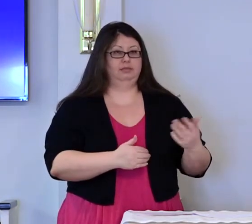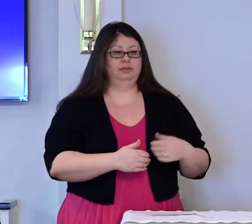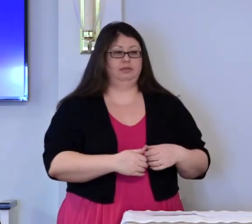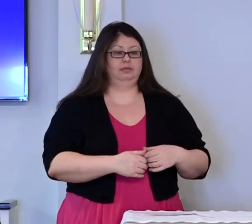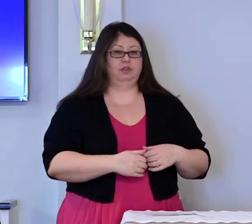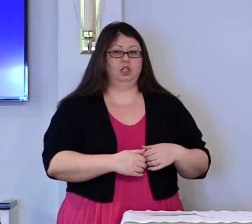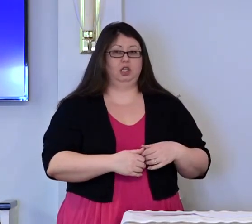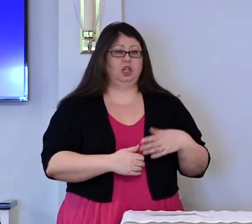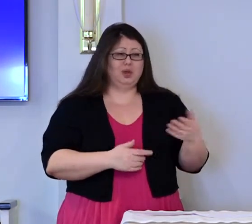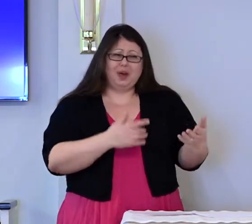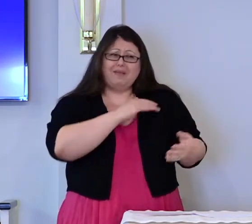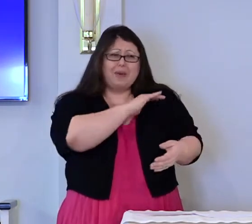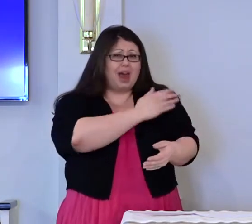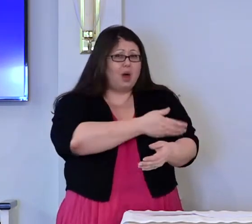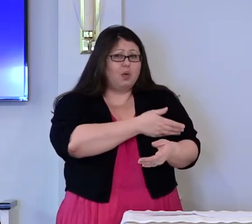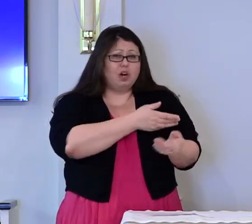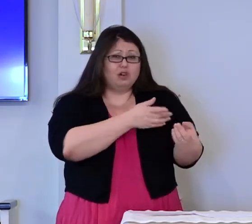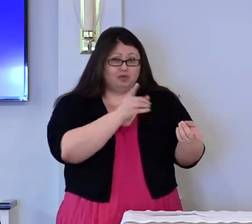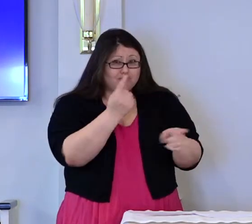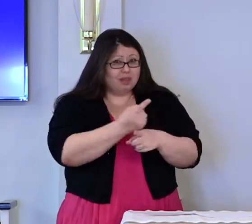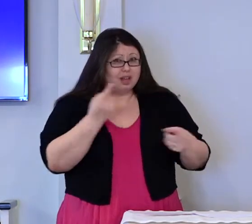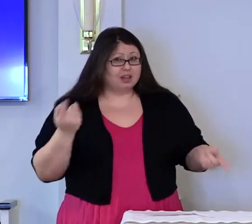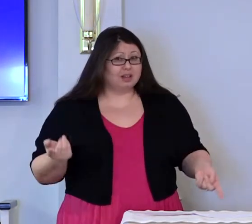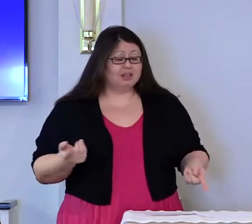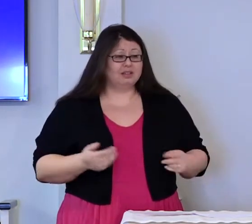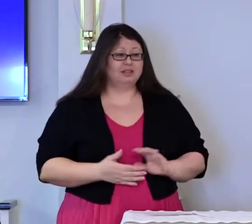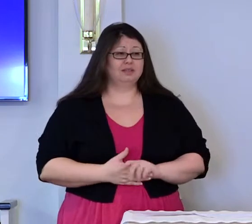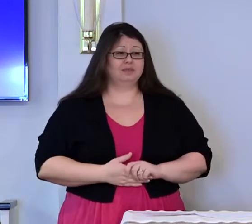You have the power, don't you?